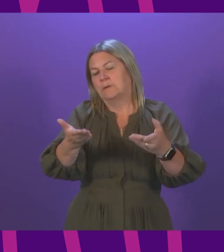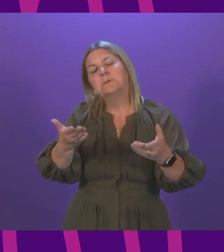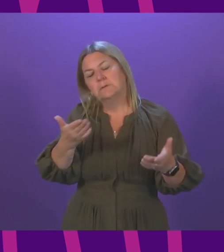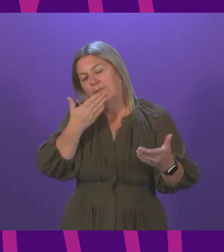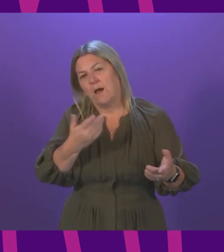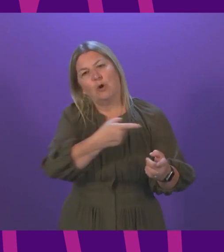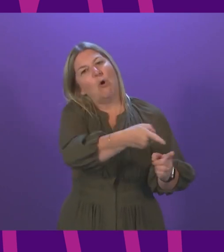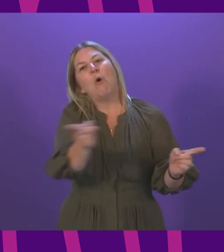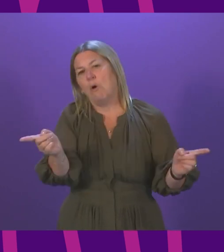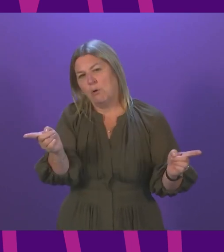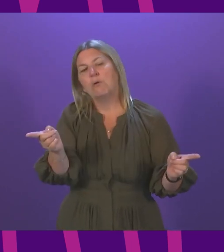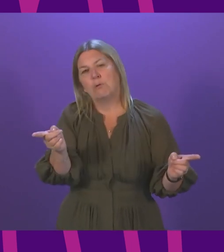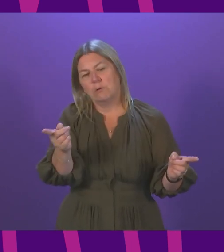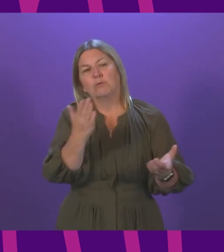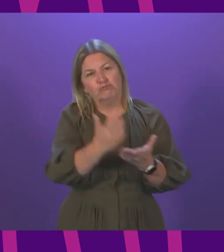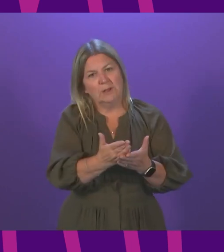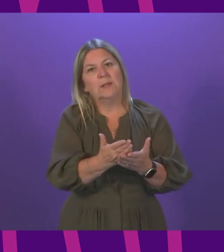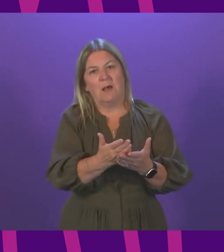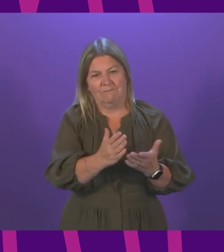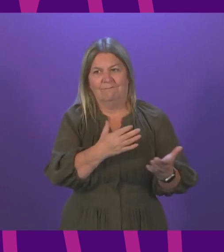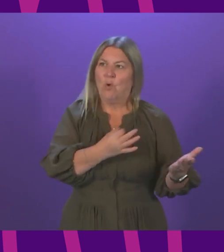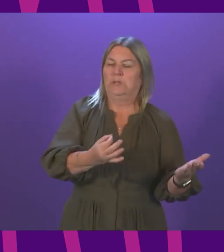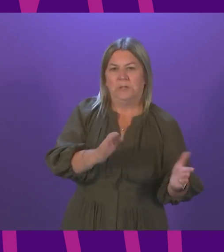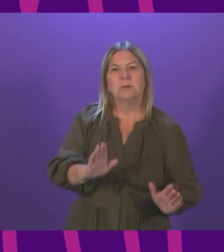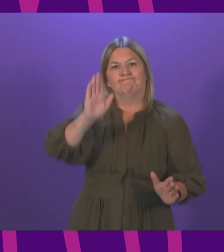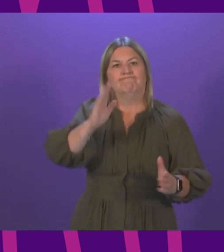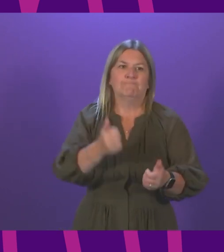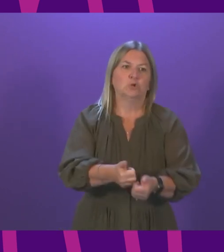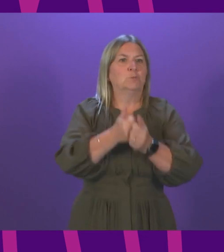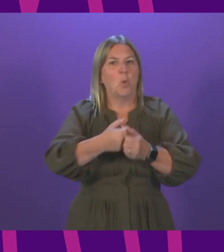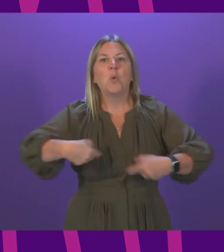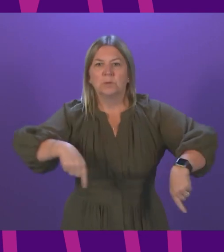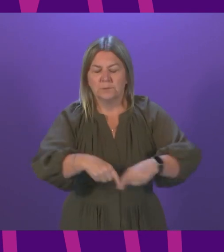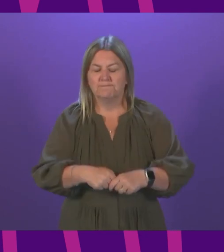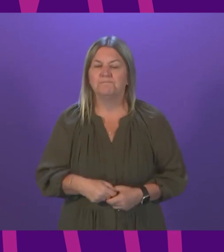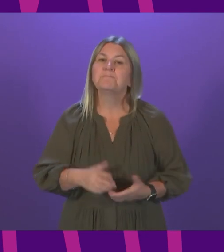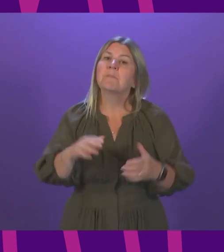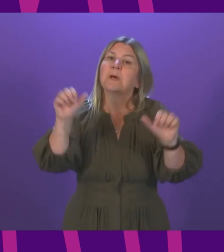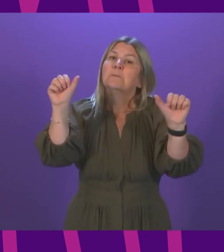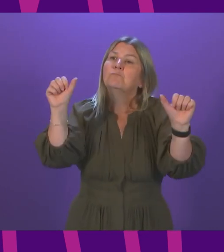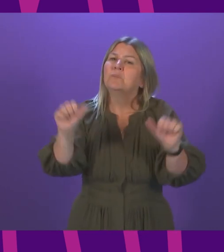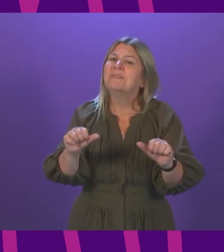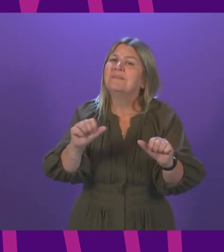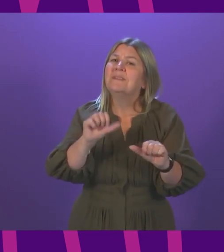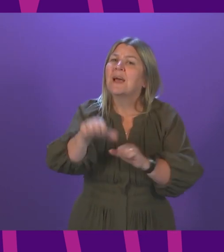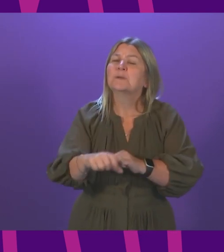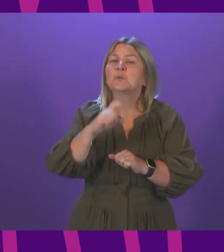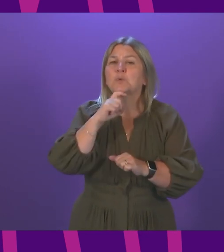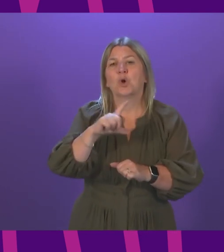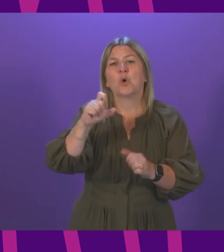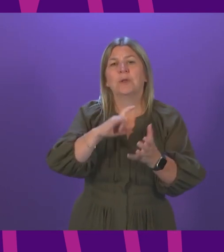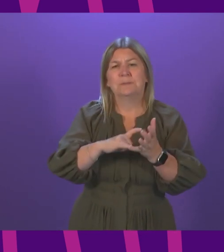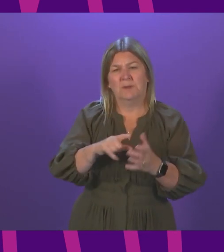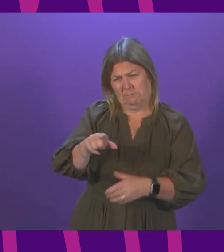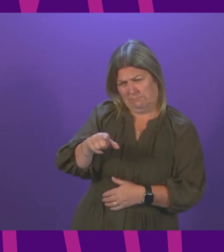responded to our call during this time of great need. And very briefly, Colin Smith. Thank you, President Officer. The Cabinet Secretary has just